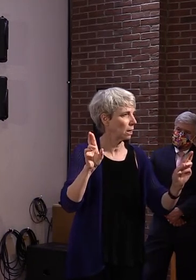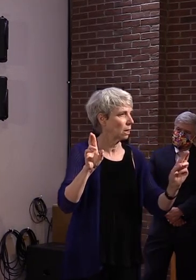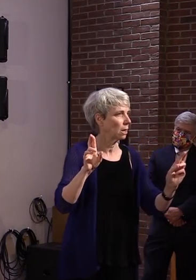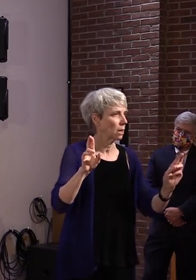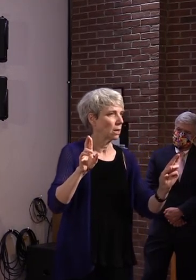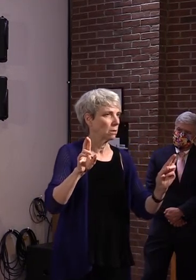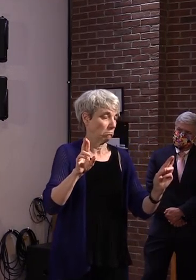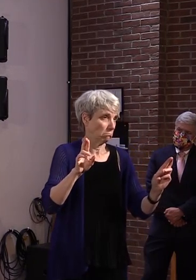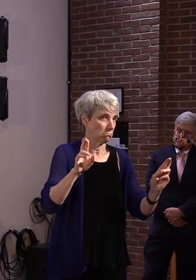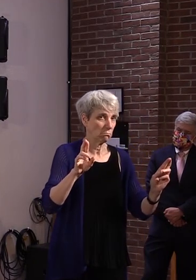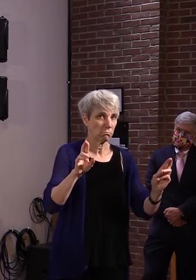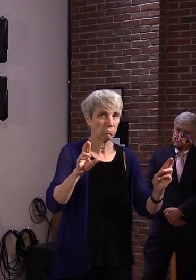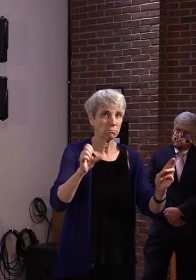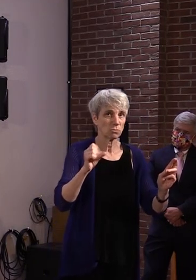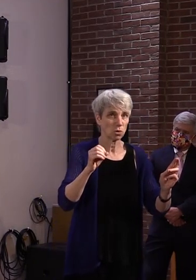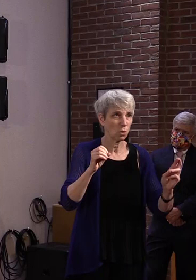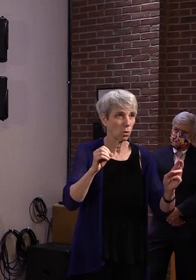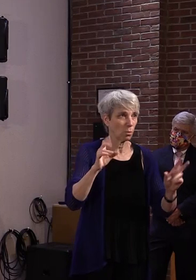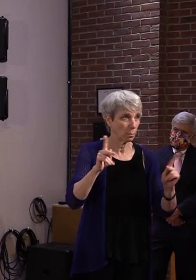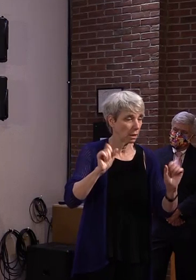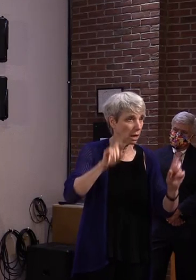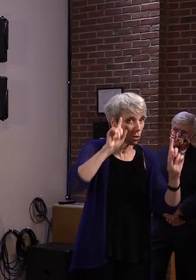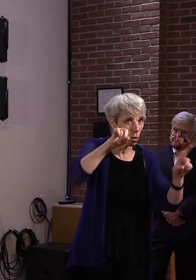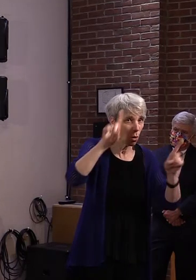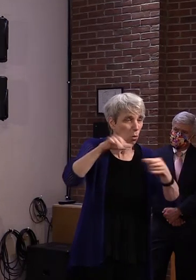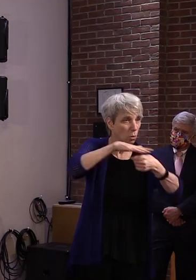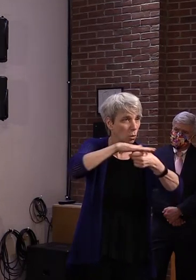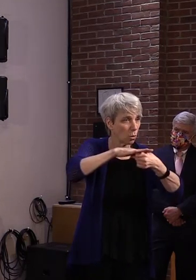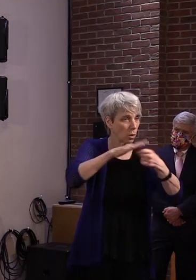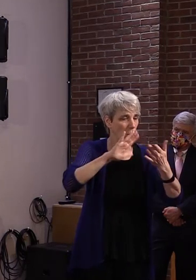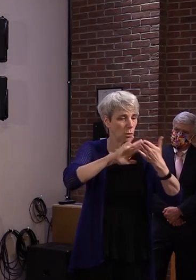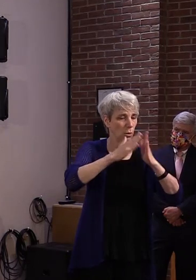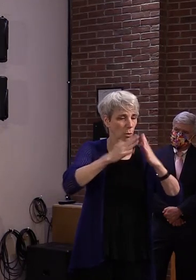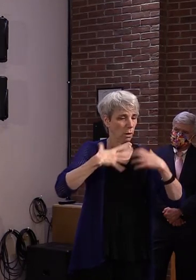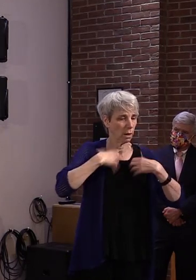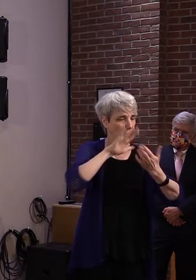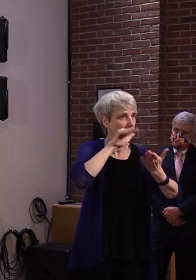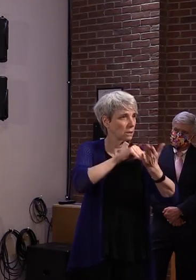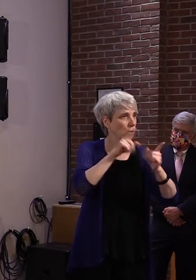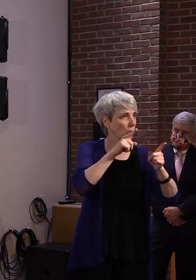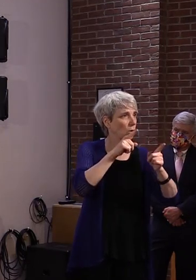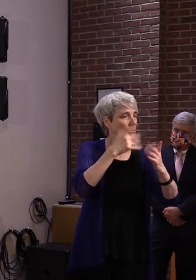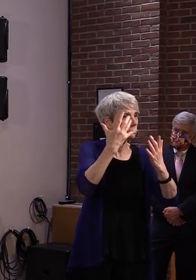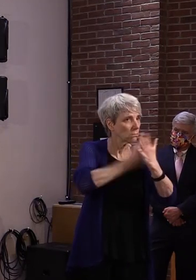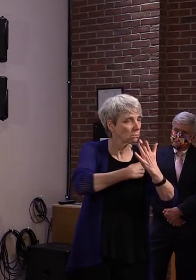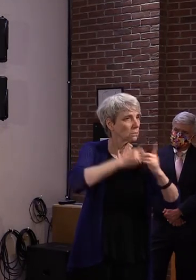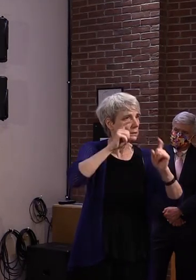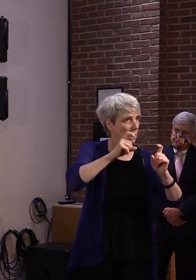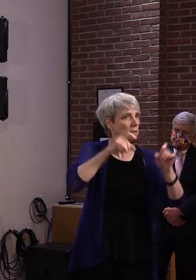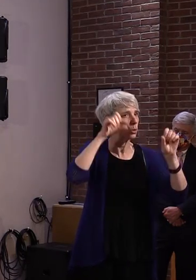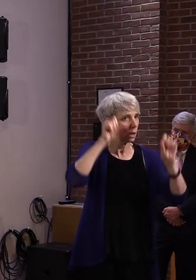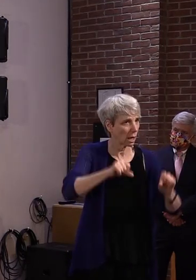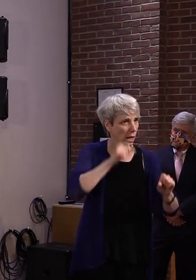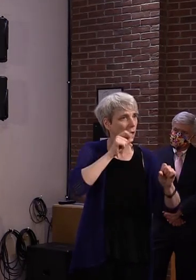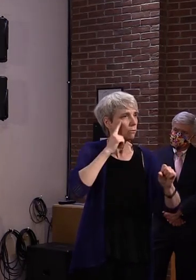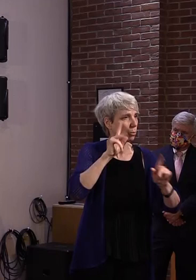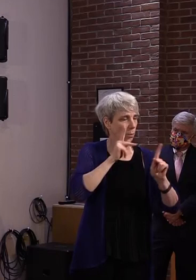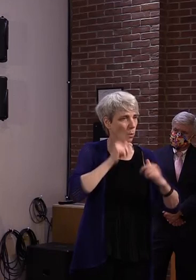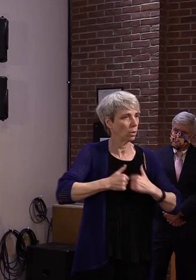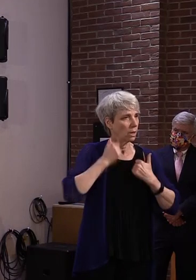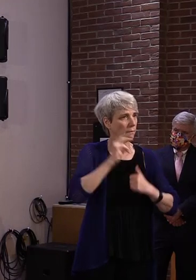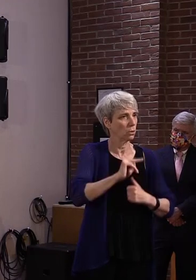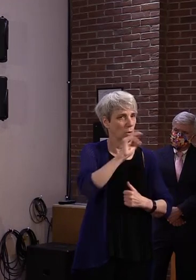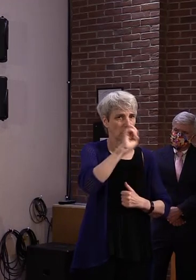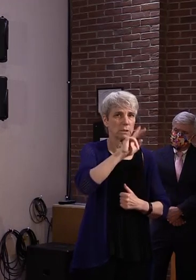And they're all available as sites to be able to access for those people living in the Northeast Kingdom.